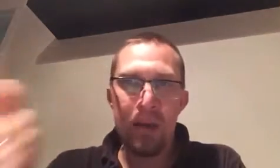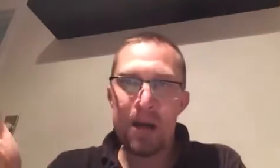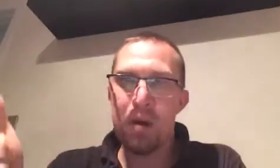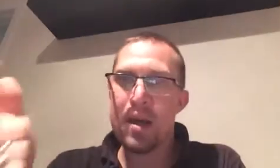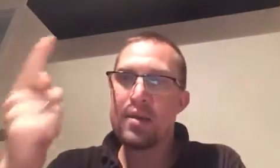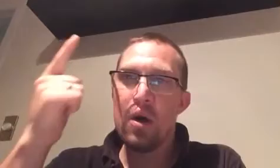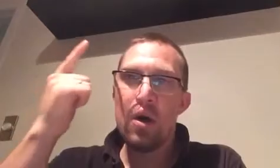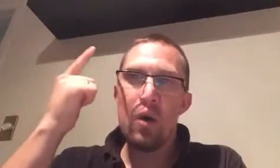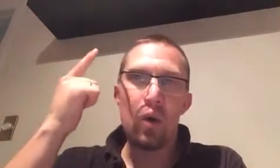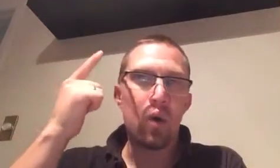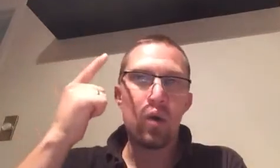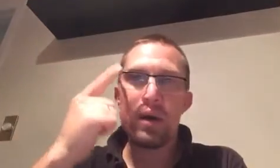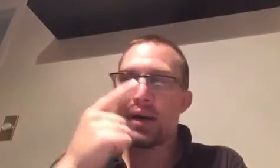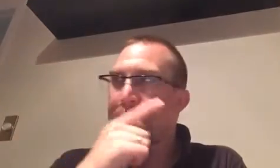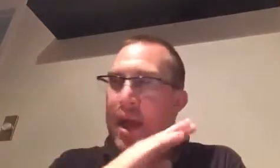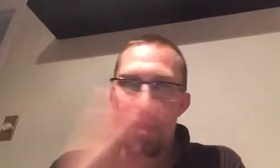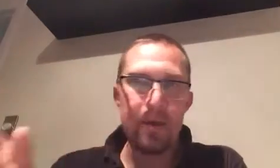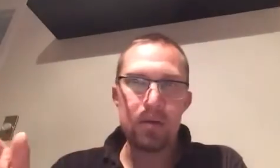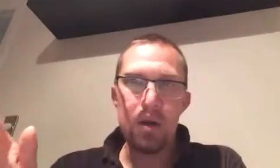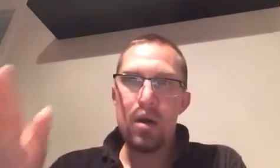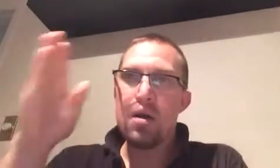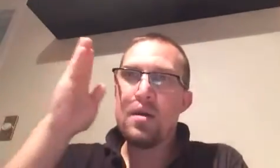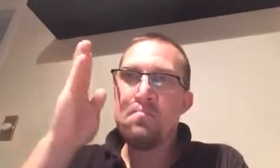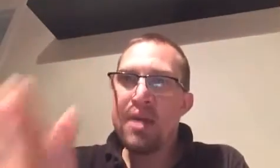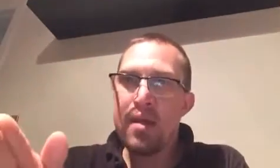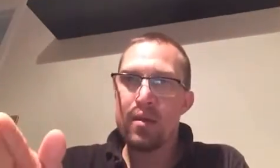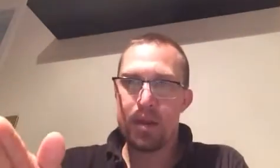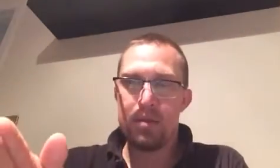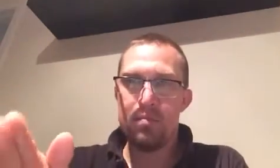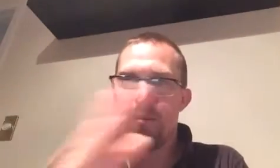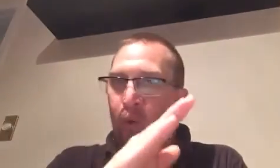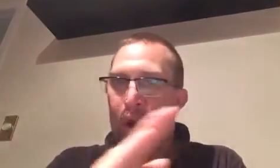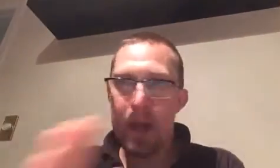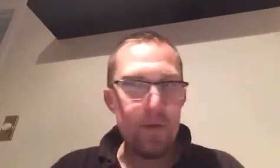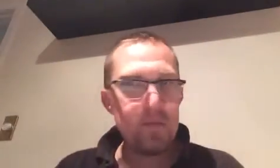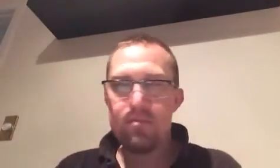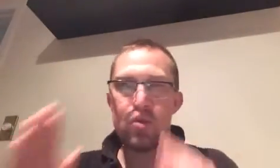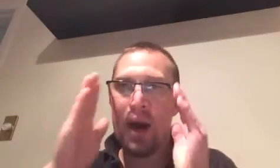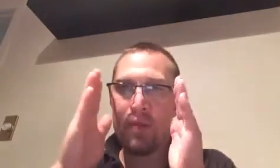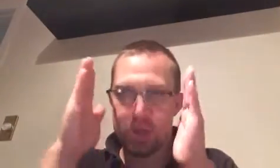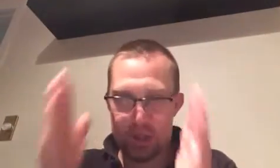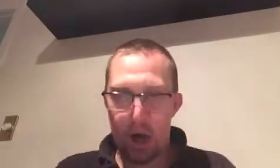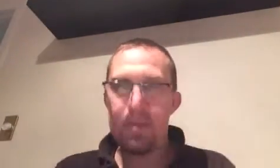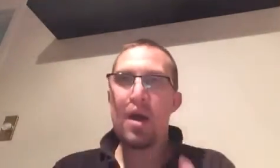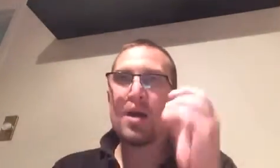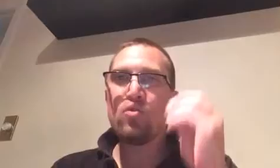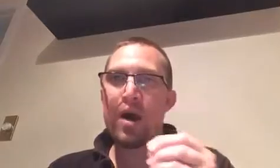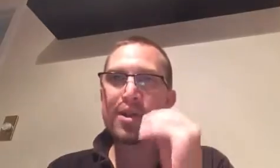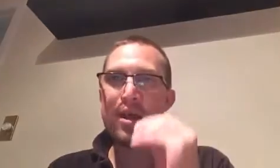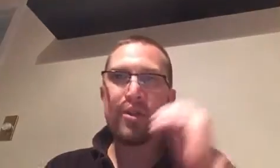backbiting or anything, immediately, before anything, you have to stop and you have to get